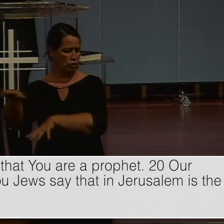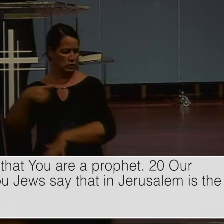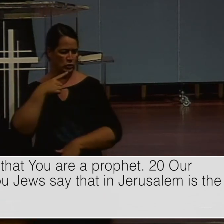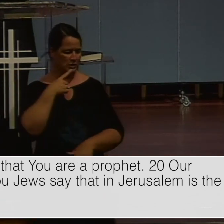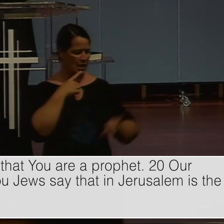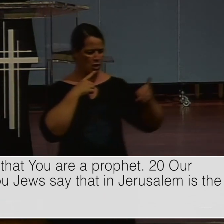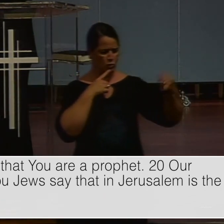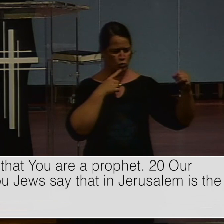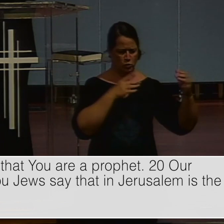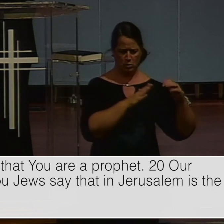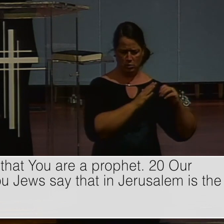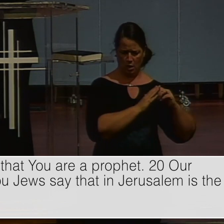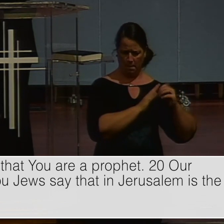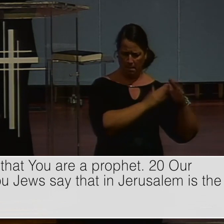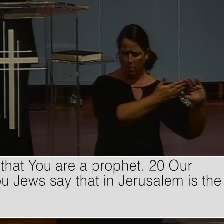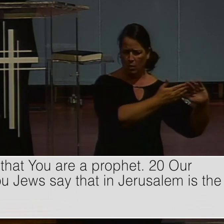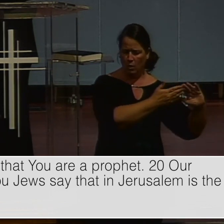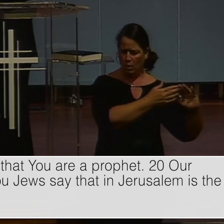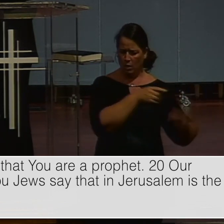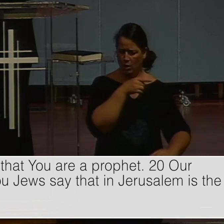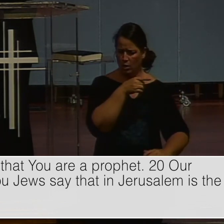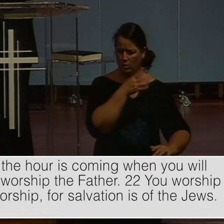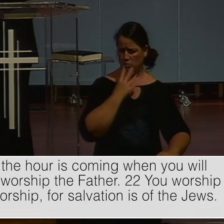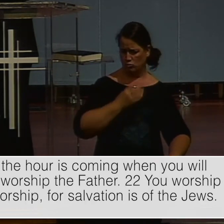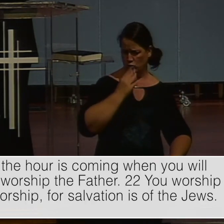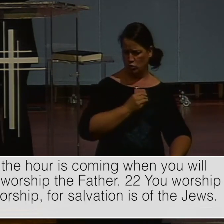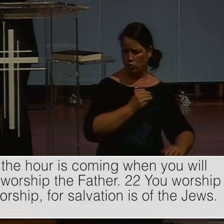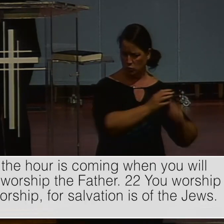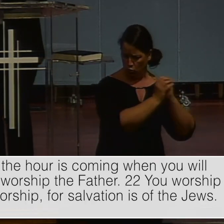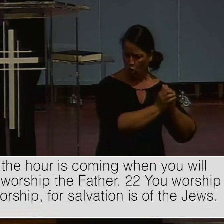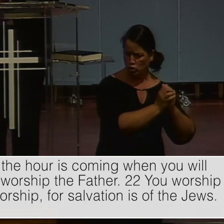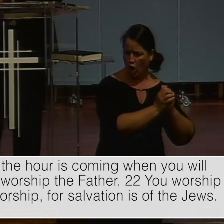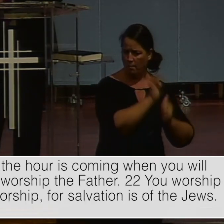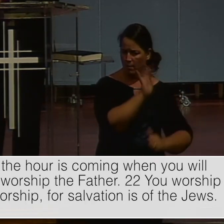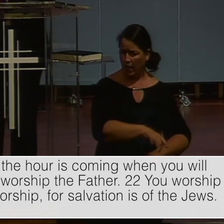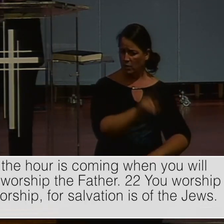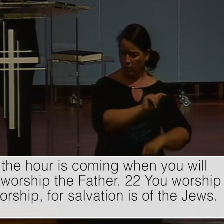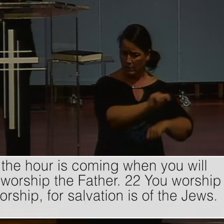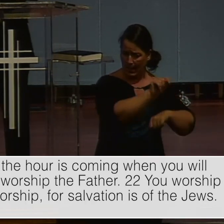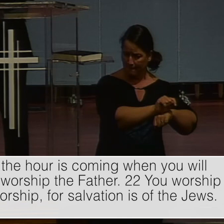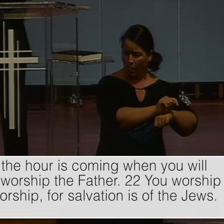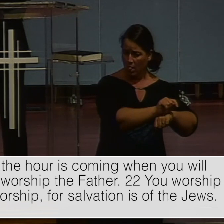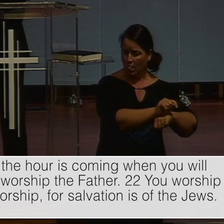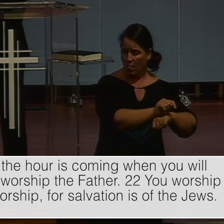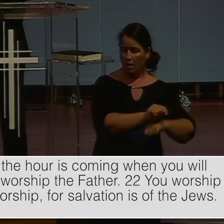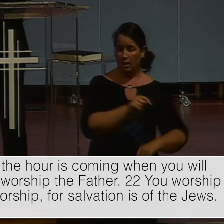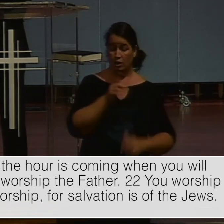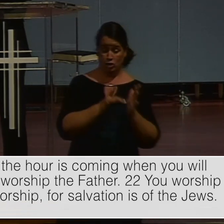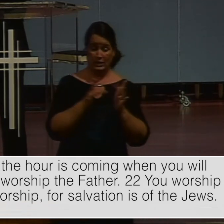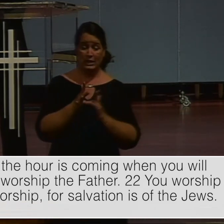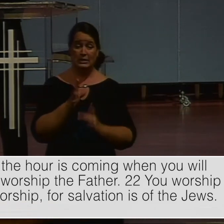one ought to worship. Yeah. That's where the temple is. Don't you know. And Jesus said to her. Woman. And that was not disrespectful.